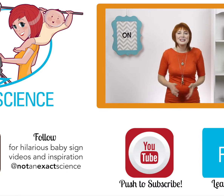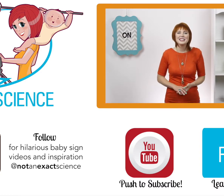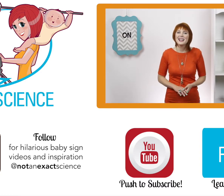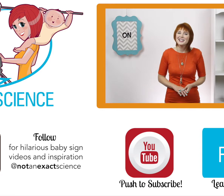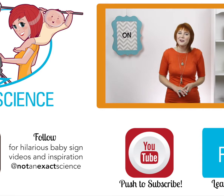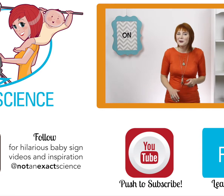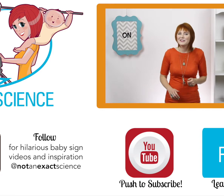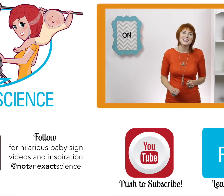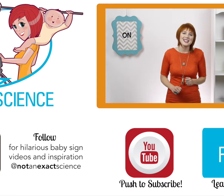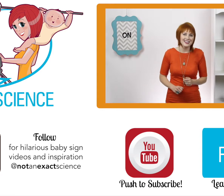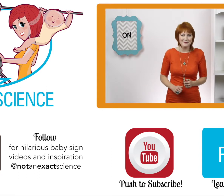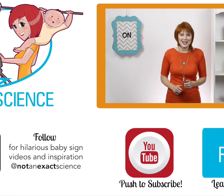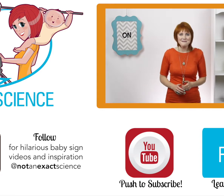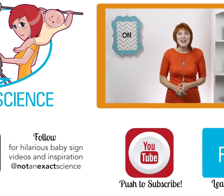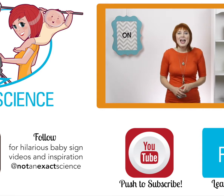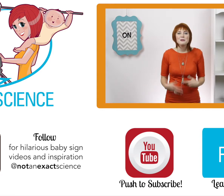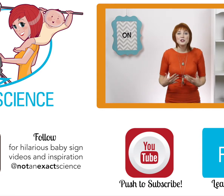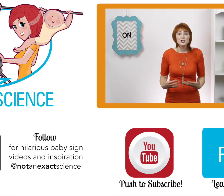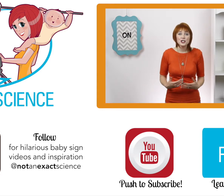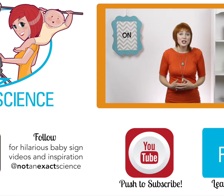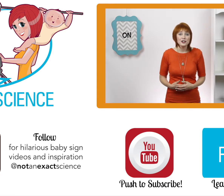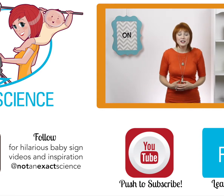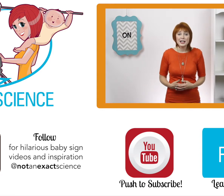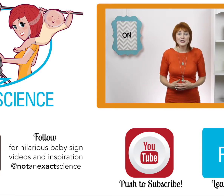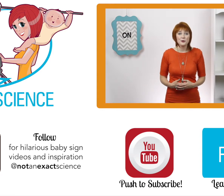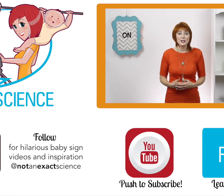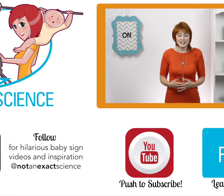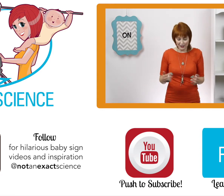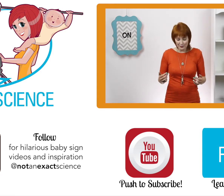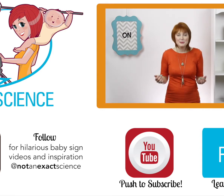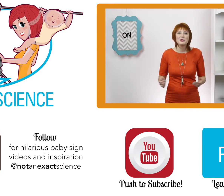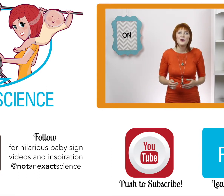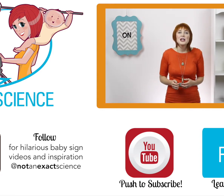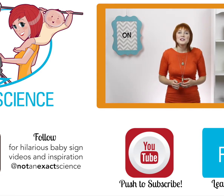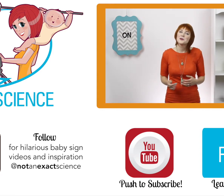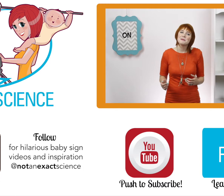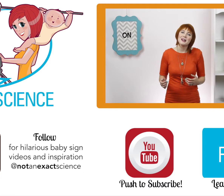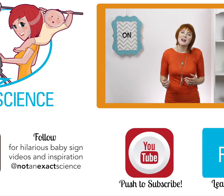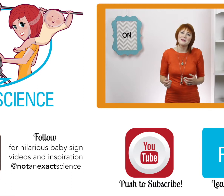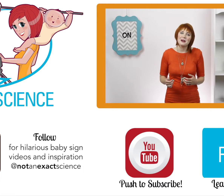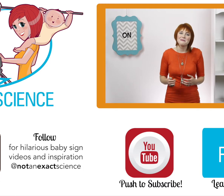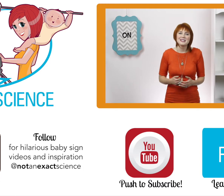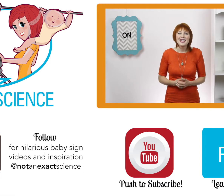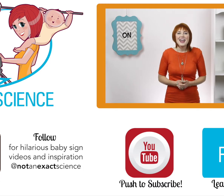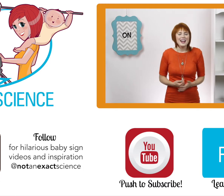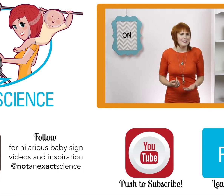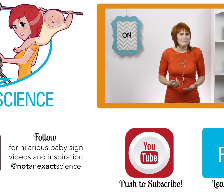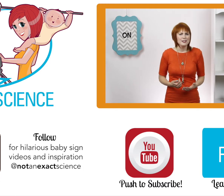clicking like or giving us a thumbs up and be sure to share your signing stories in the comments below to inspire other moms. And be